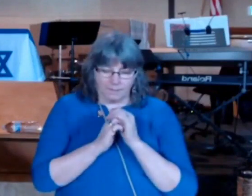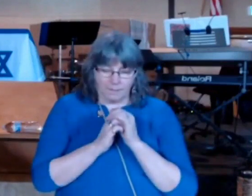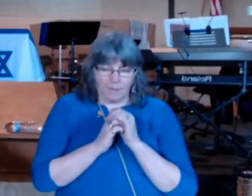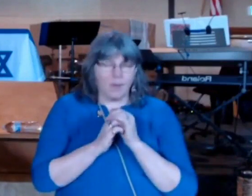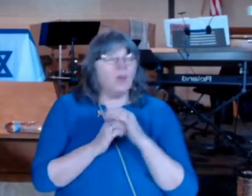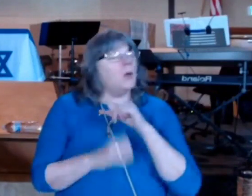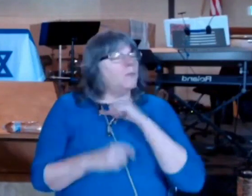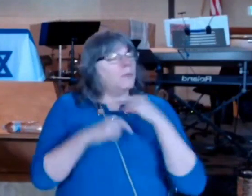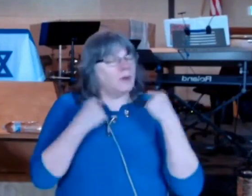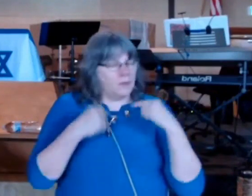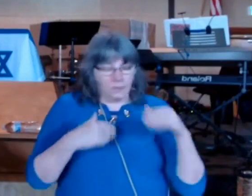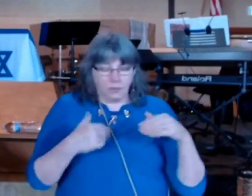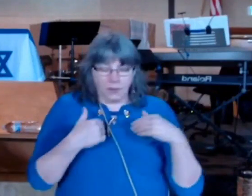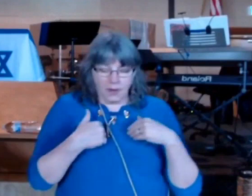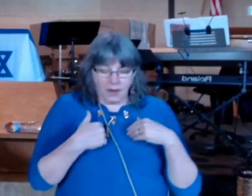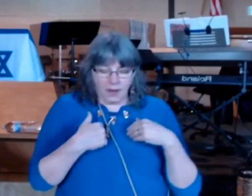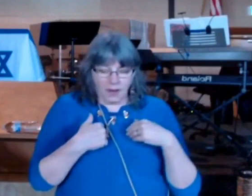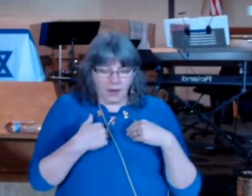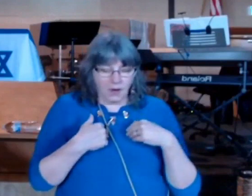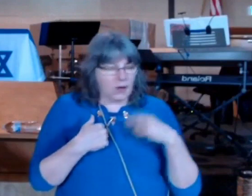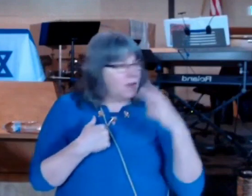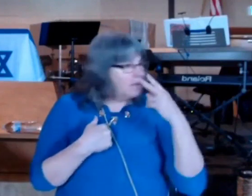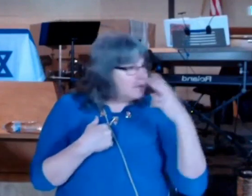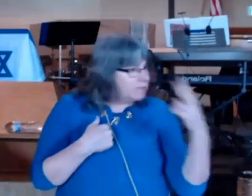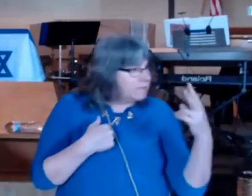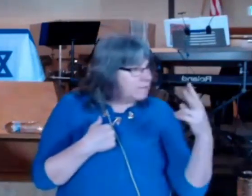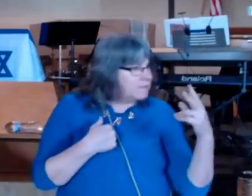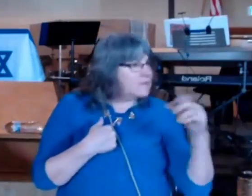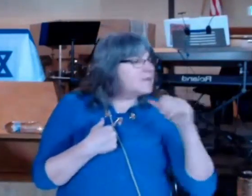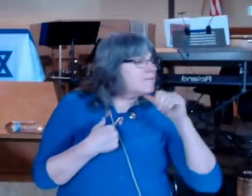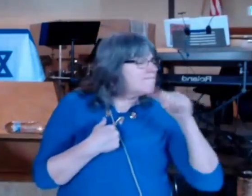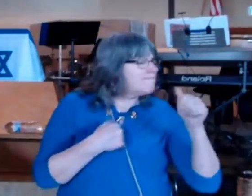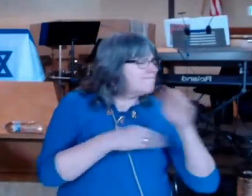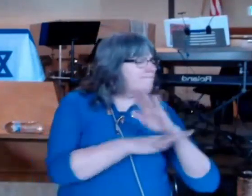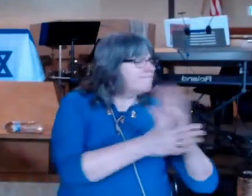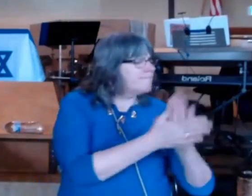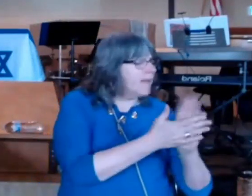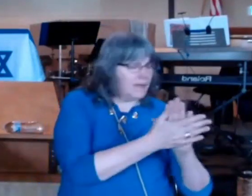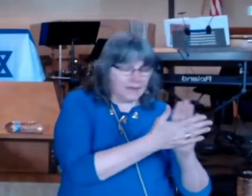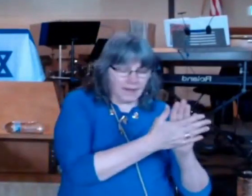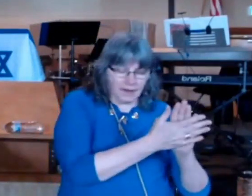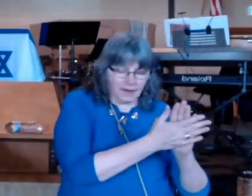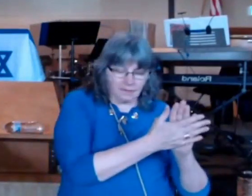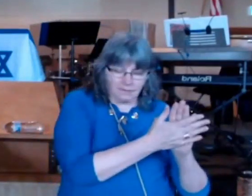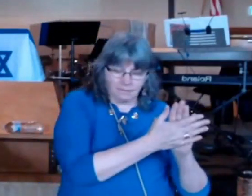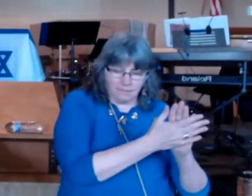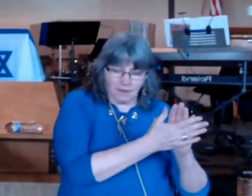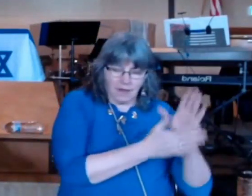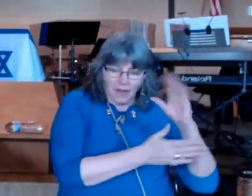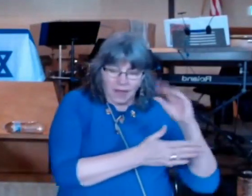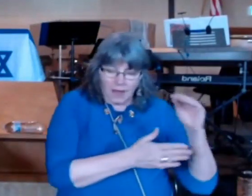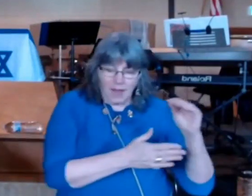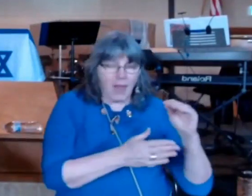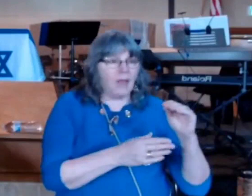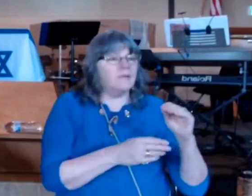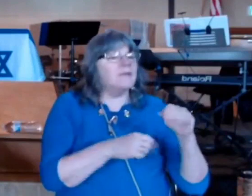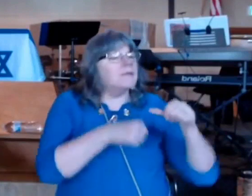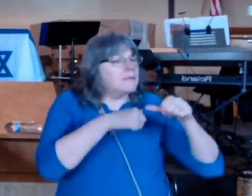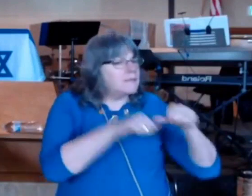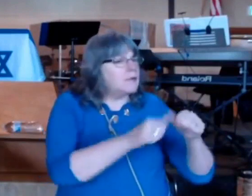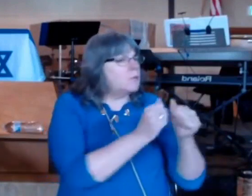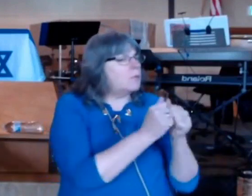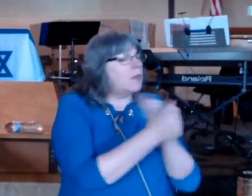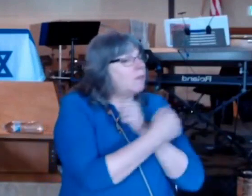priests who can identify the unclean with